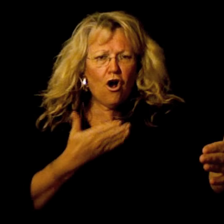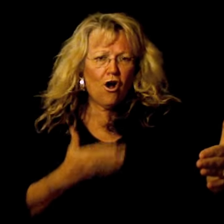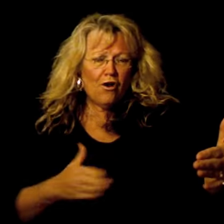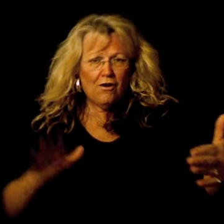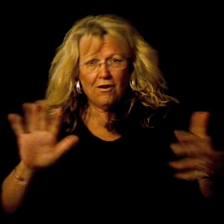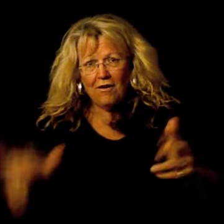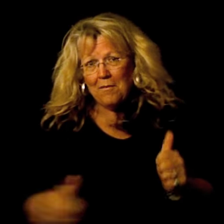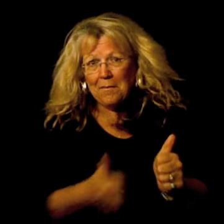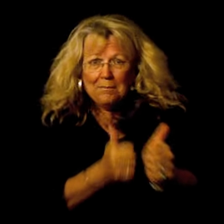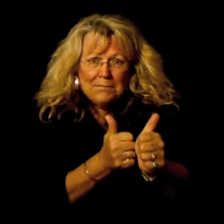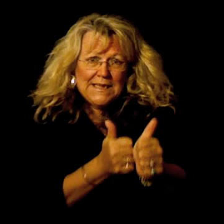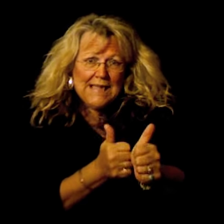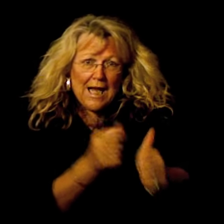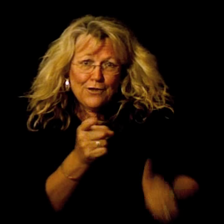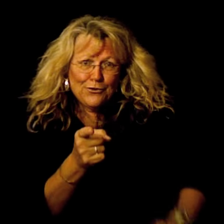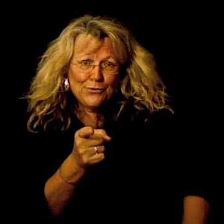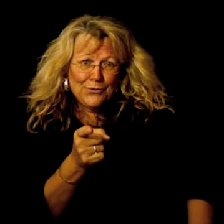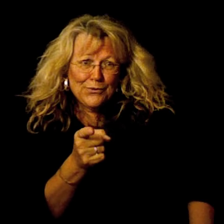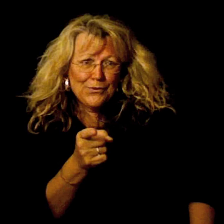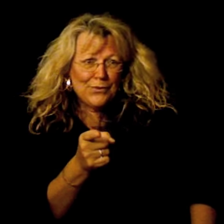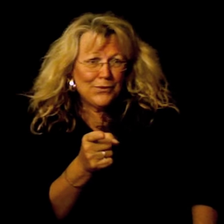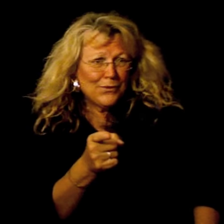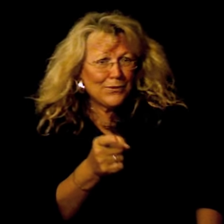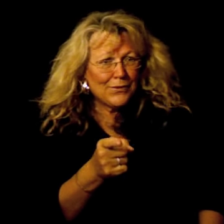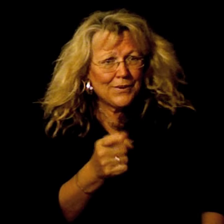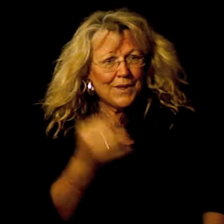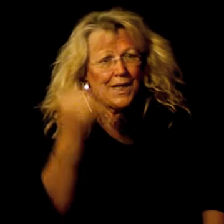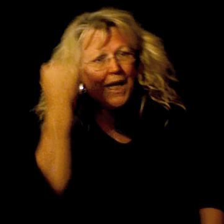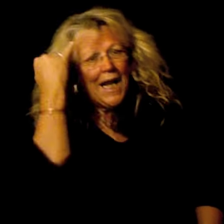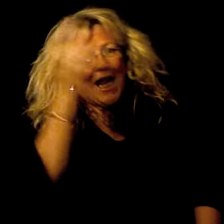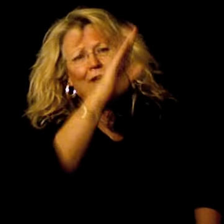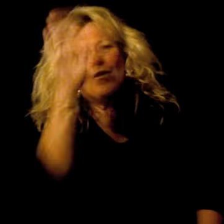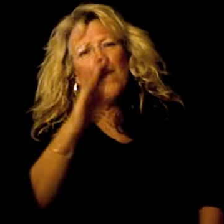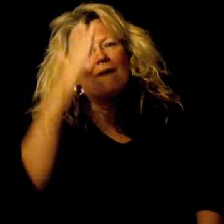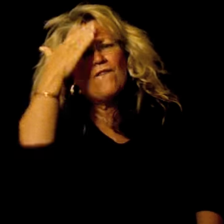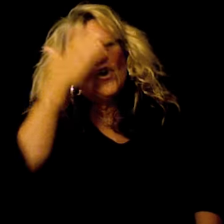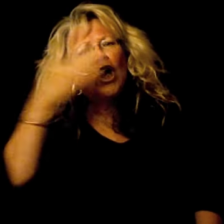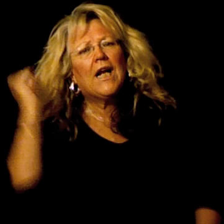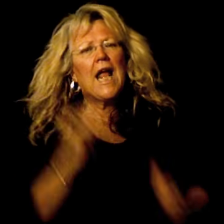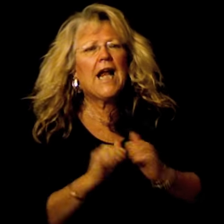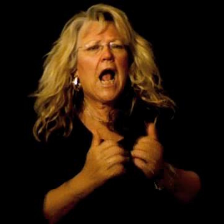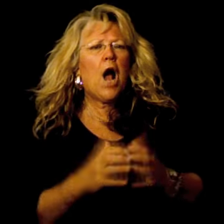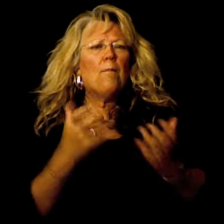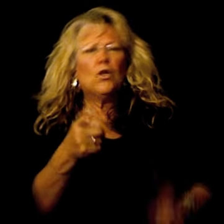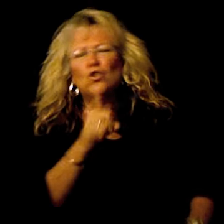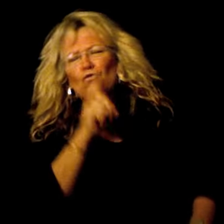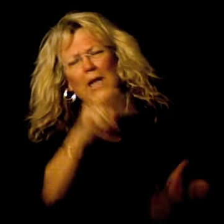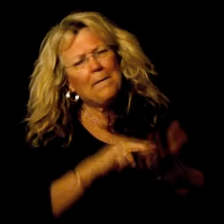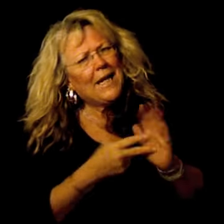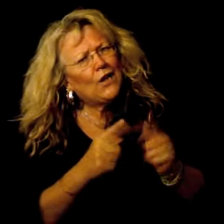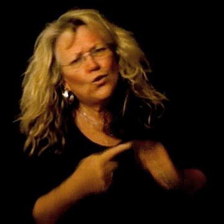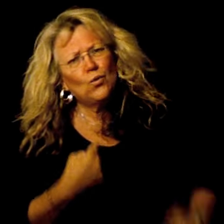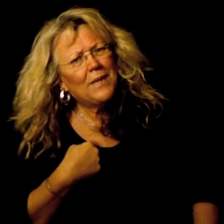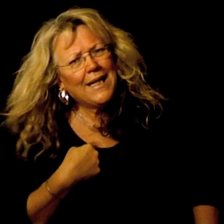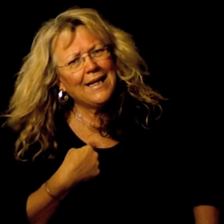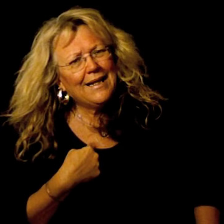beside you. And if you ever forget how much you really mean to me,